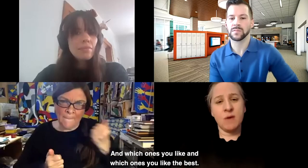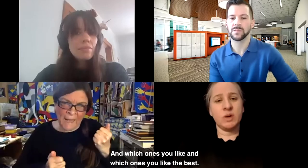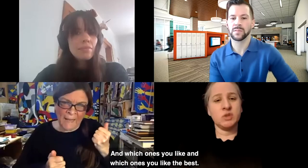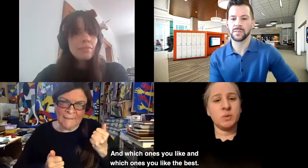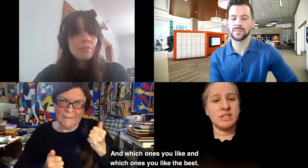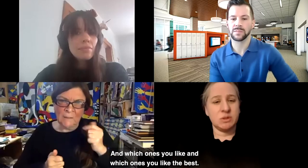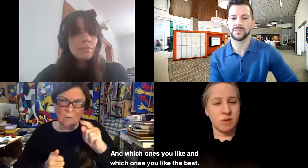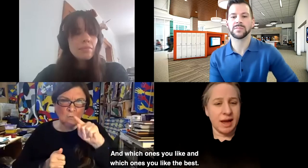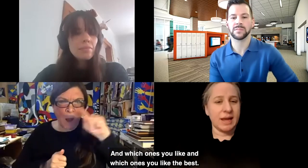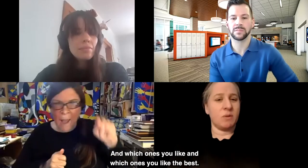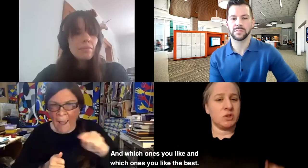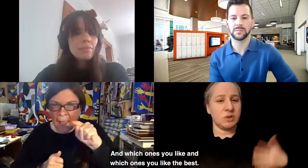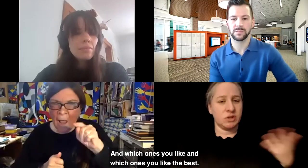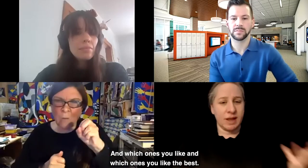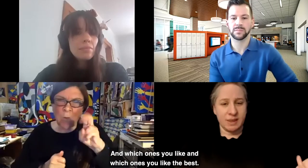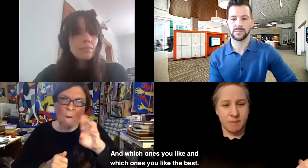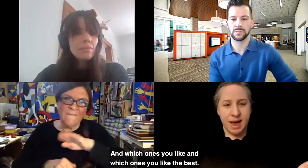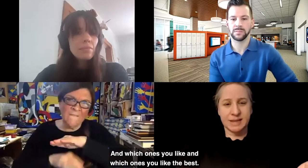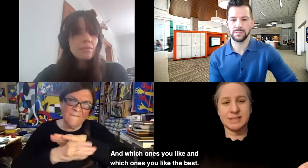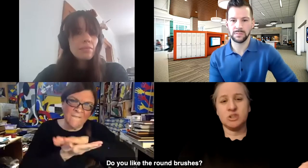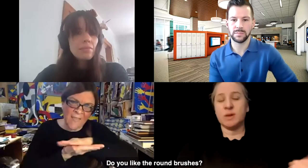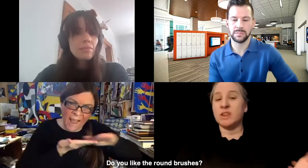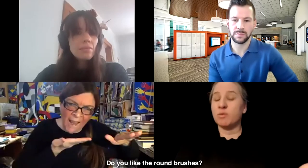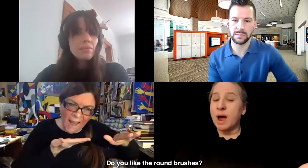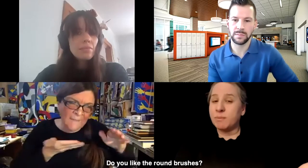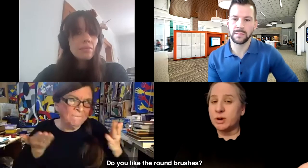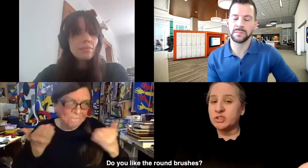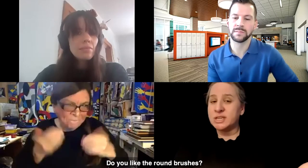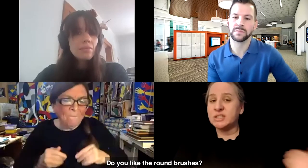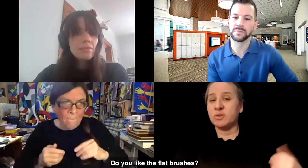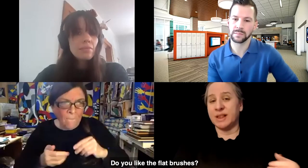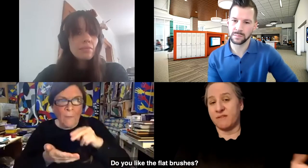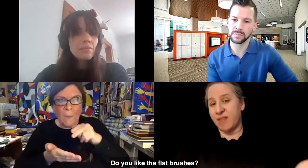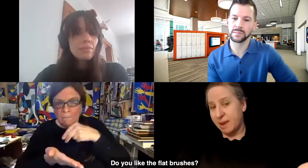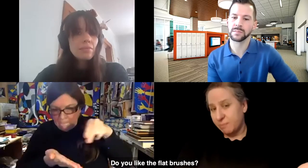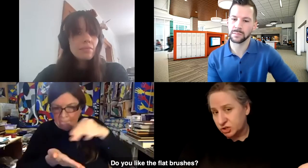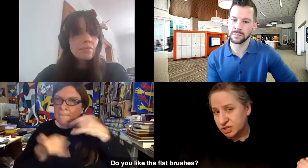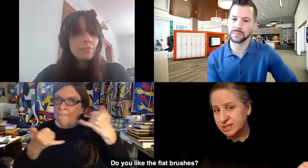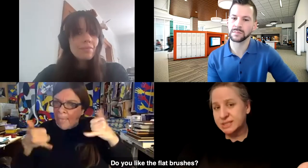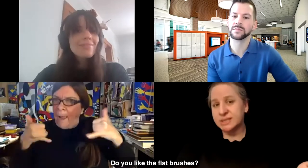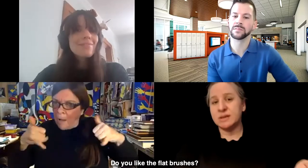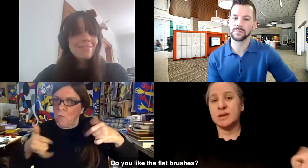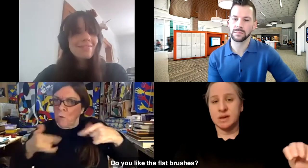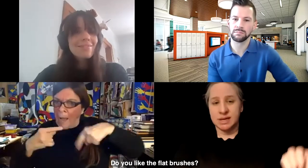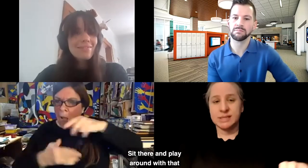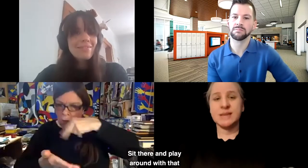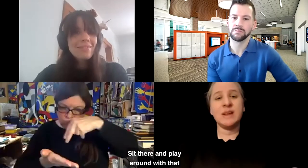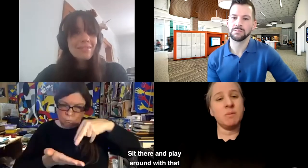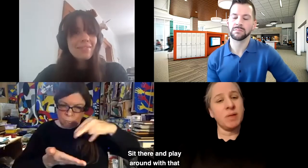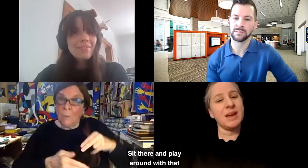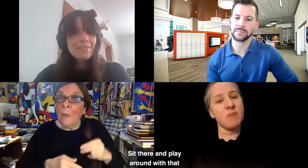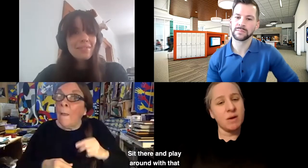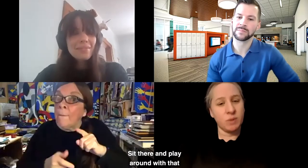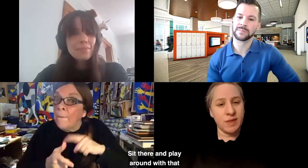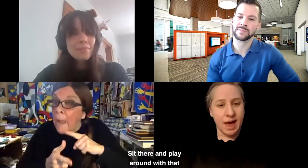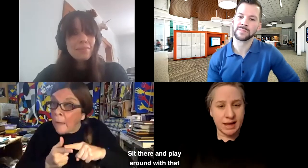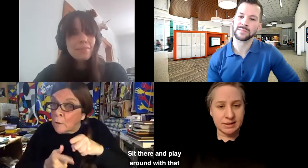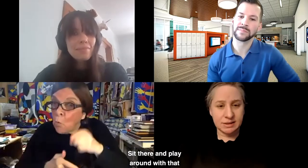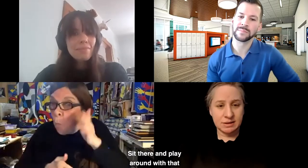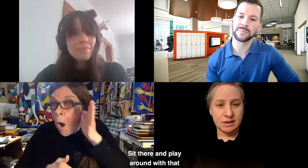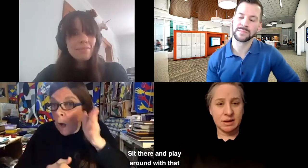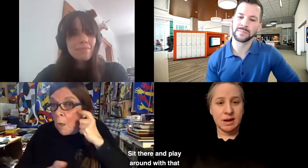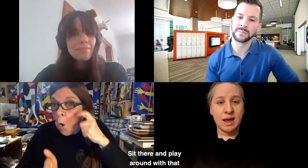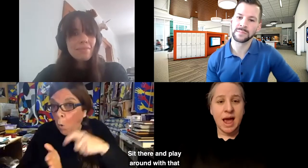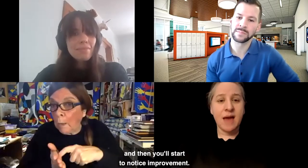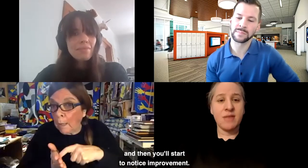And which ones you like and which ones you like the best. Do you like the round brushes? Do you like the flat brushes? Sit there and play around with that.